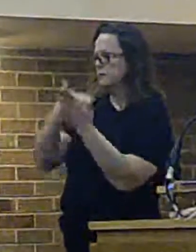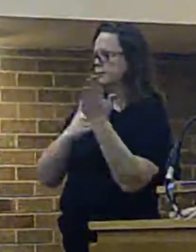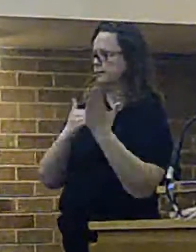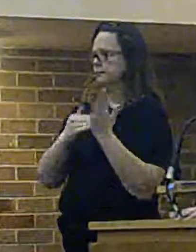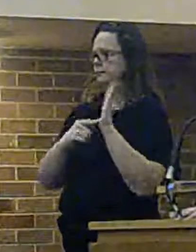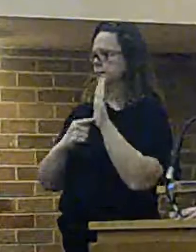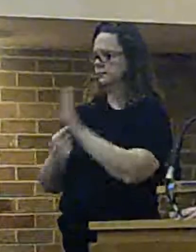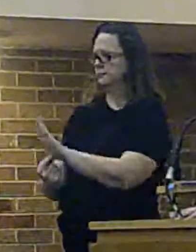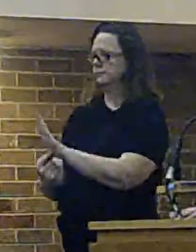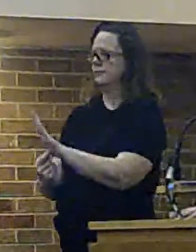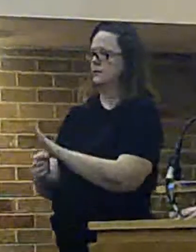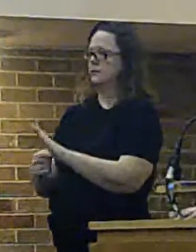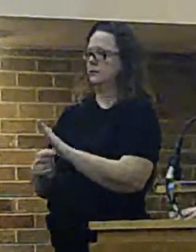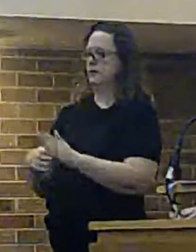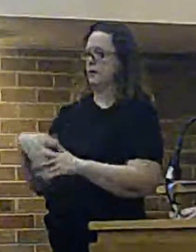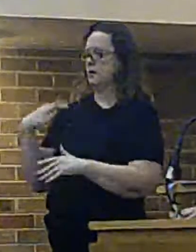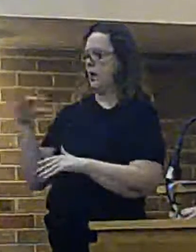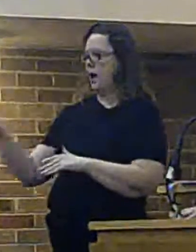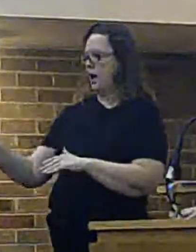representatives.